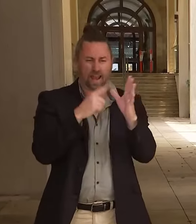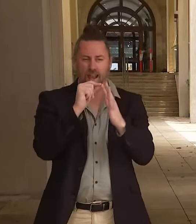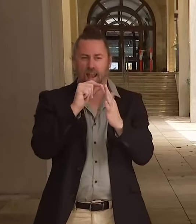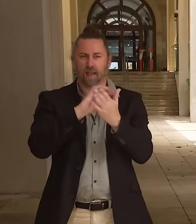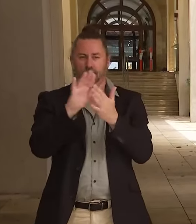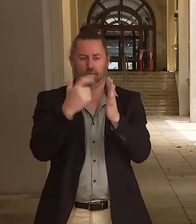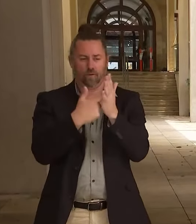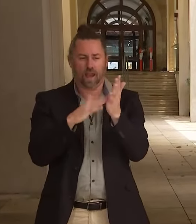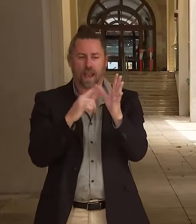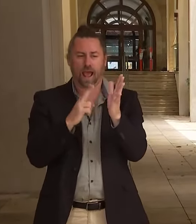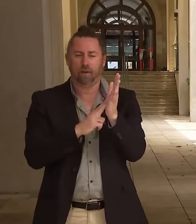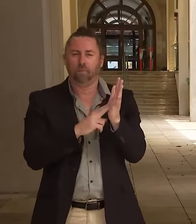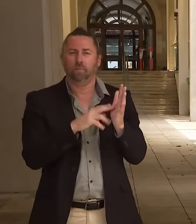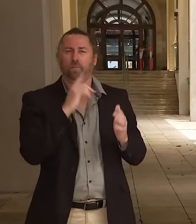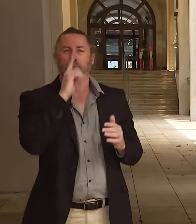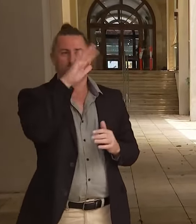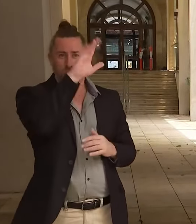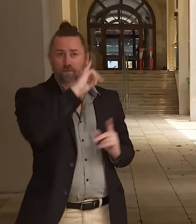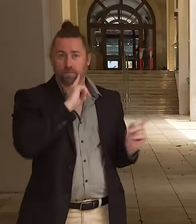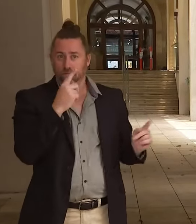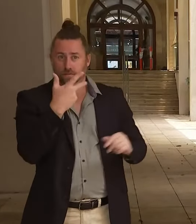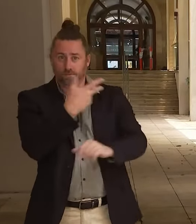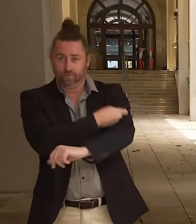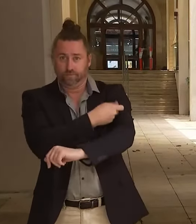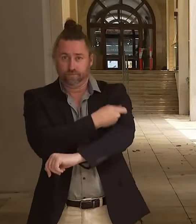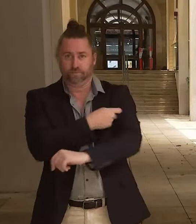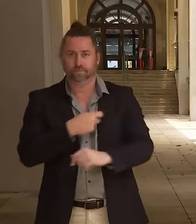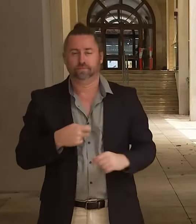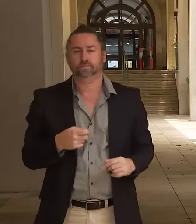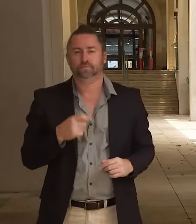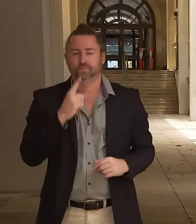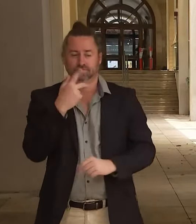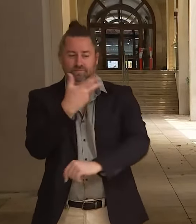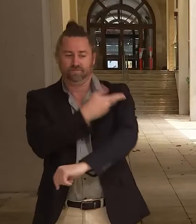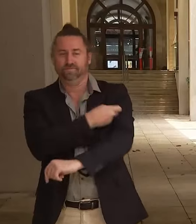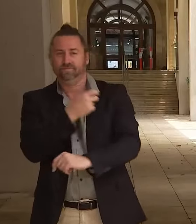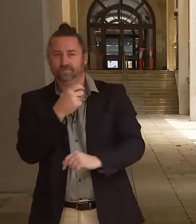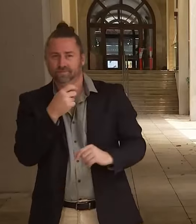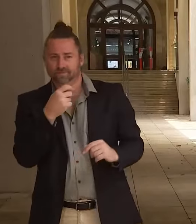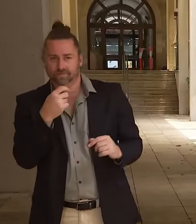Yes, are concerned about those vaccination rates and we are conti- I'm sorry.